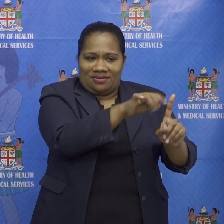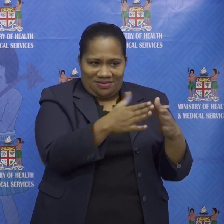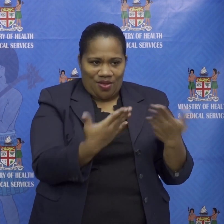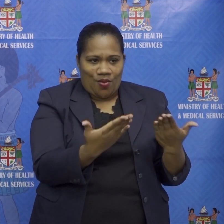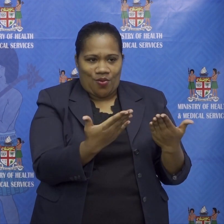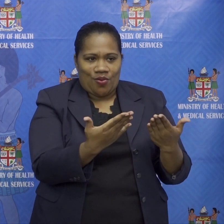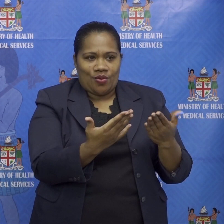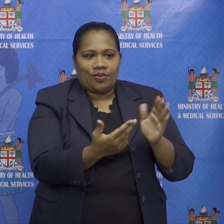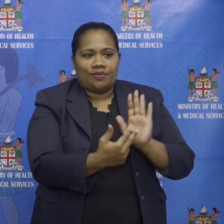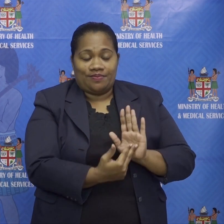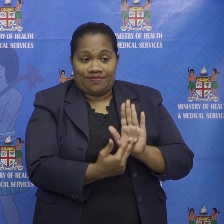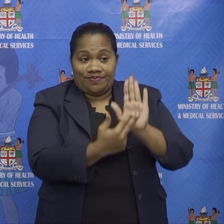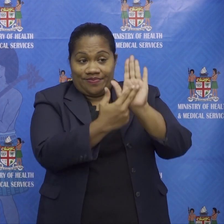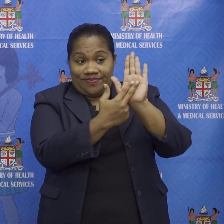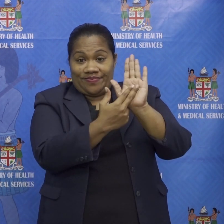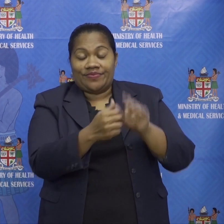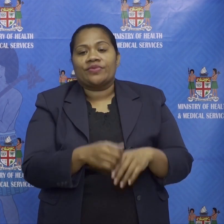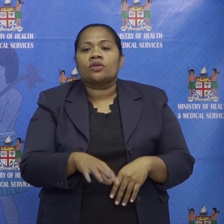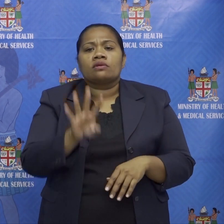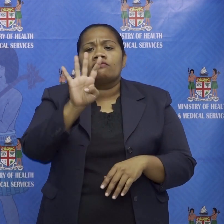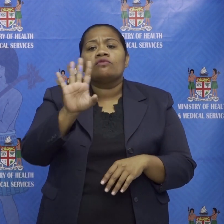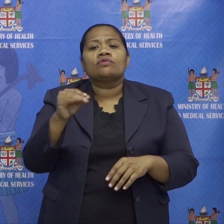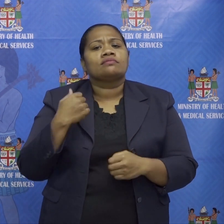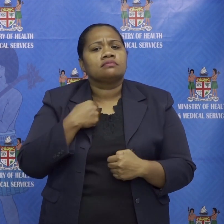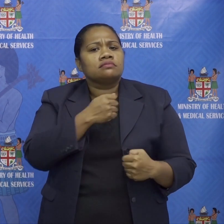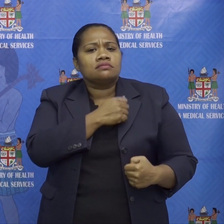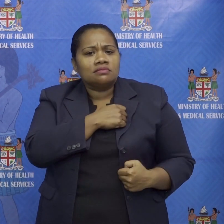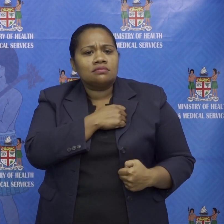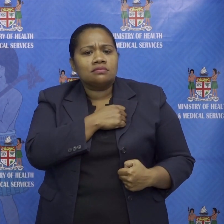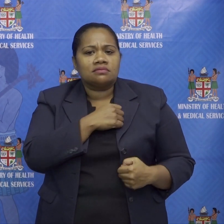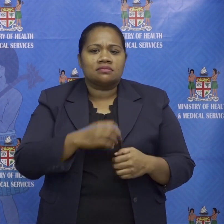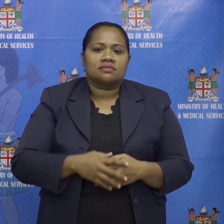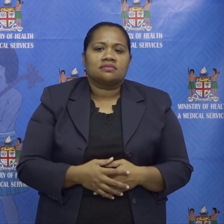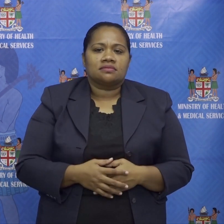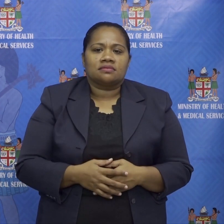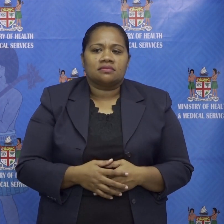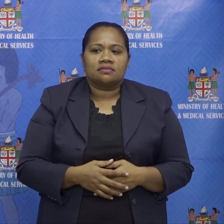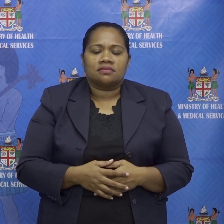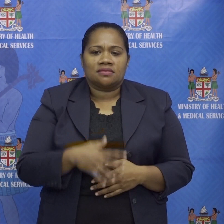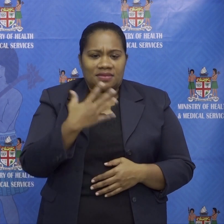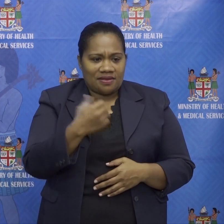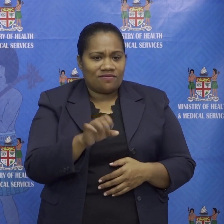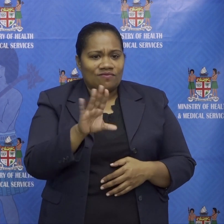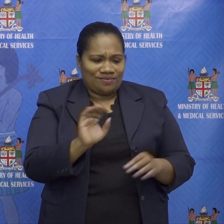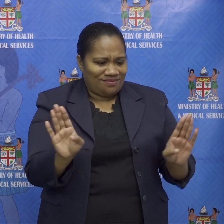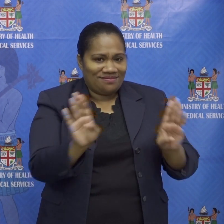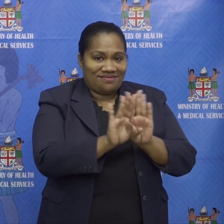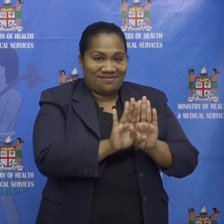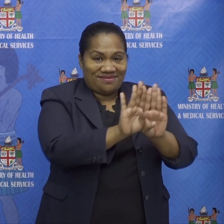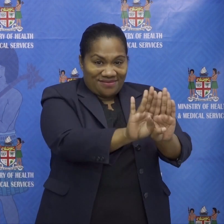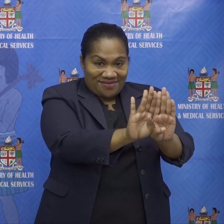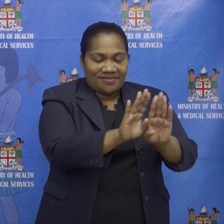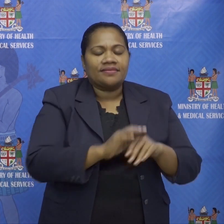four of the new cases come from soldiers completing 14 days in a government um supervised border quarantine facility after